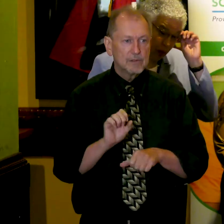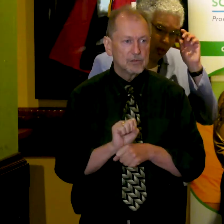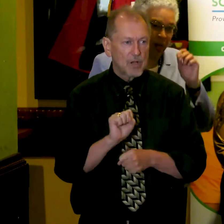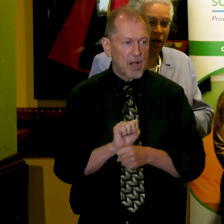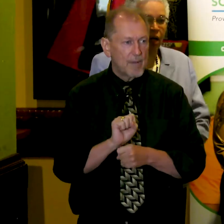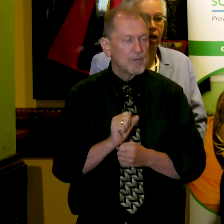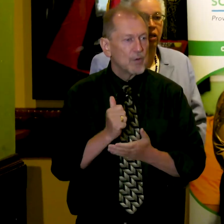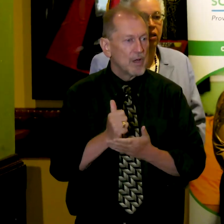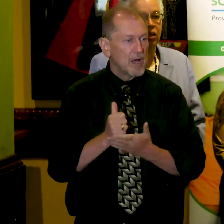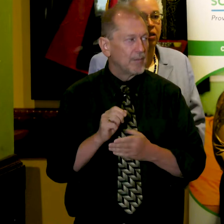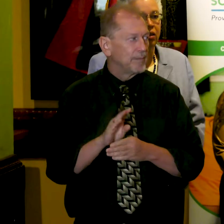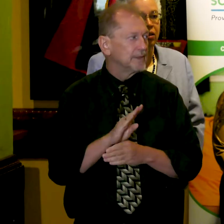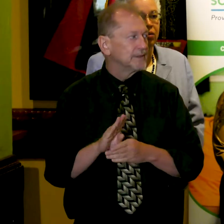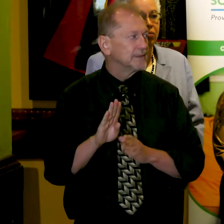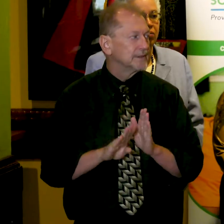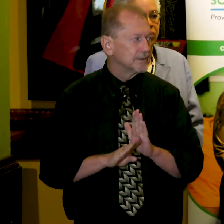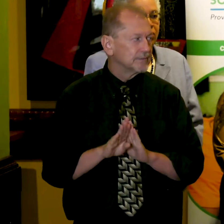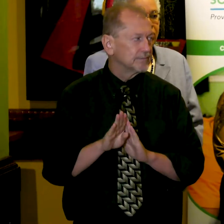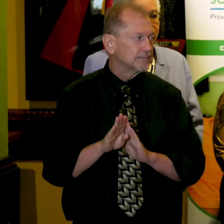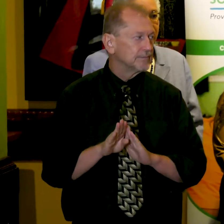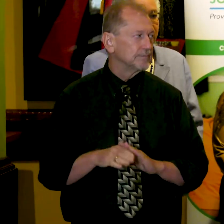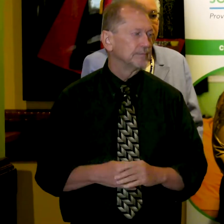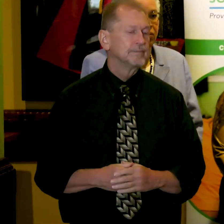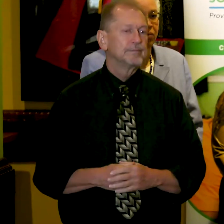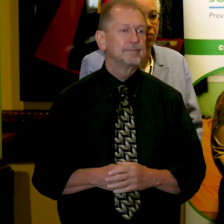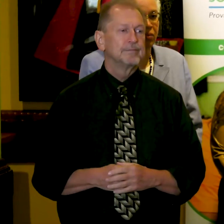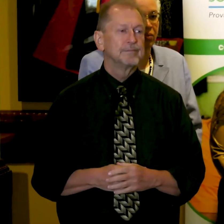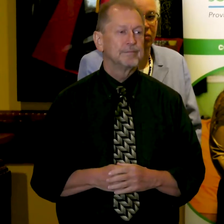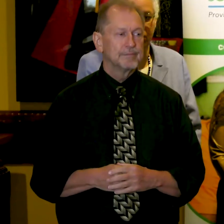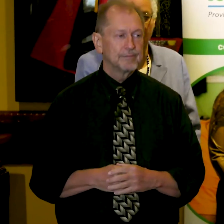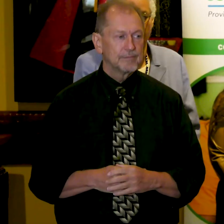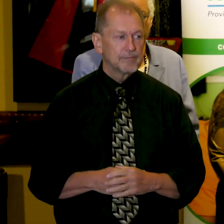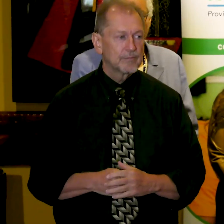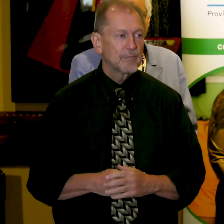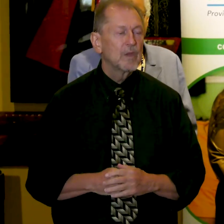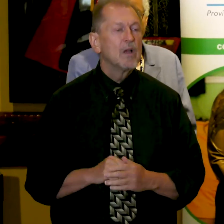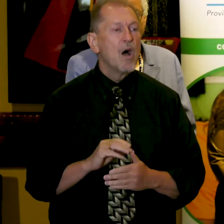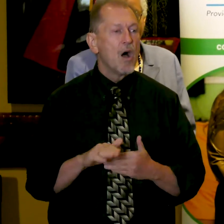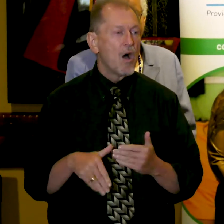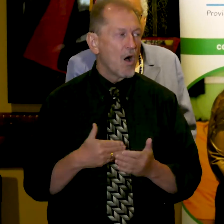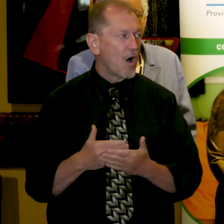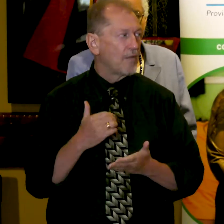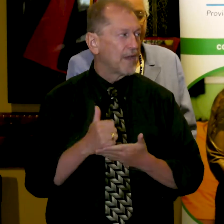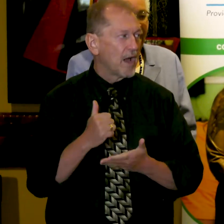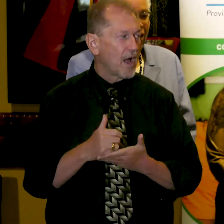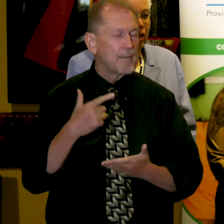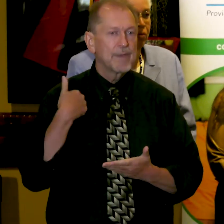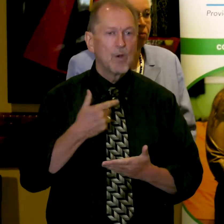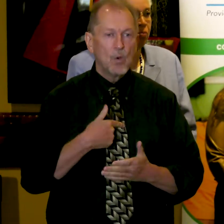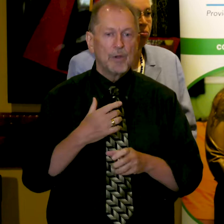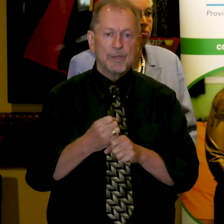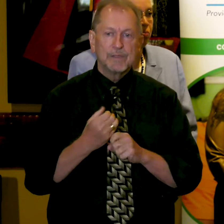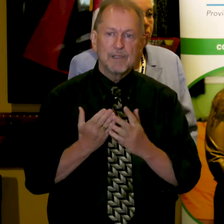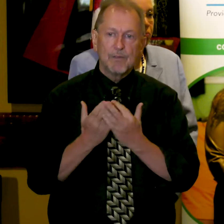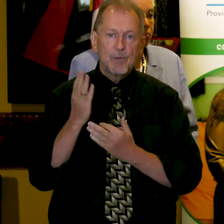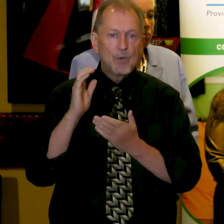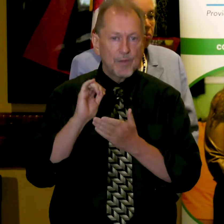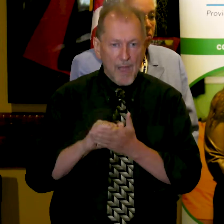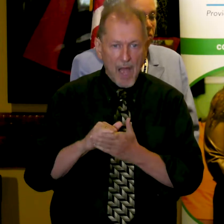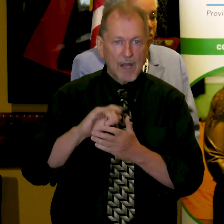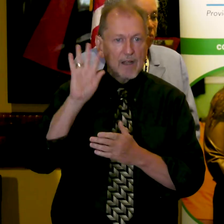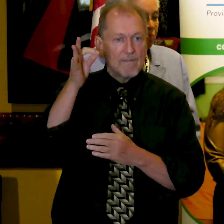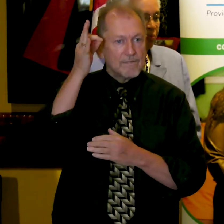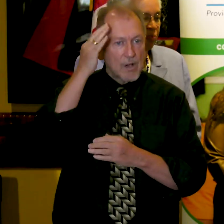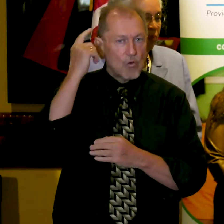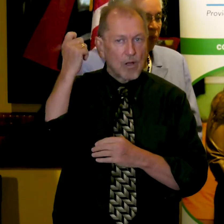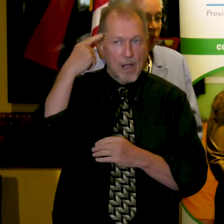doing great, great, great. All the help that we've received through this past two years from the federal